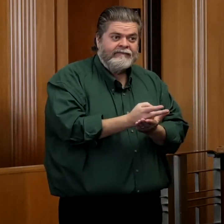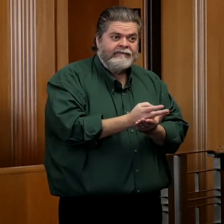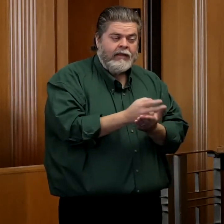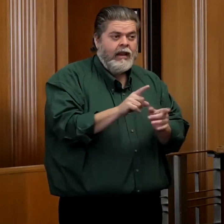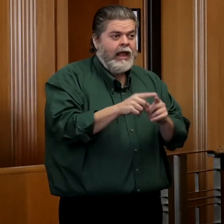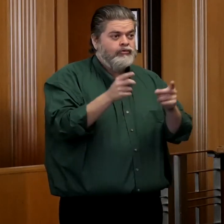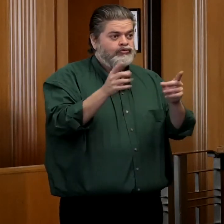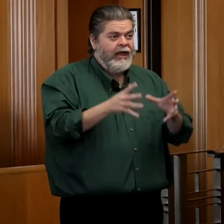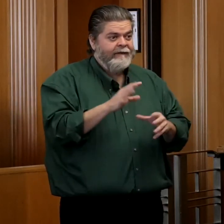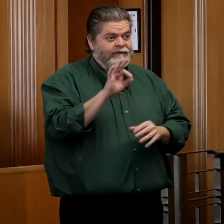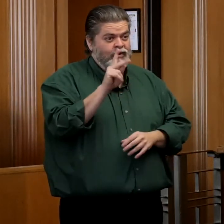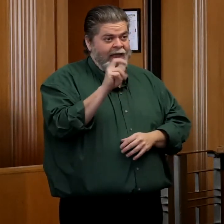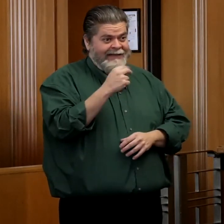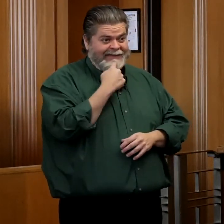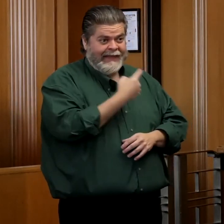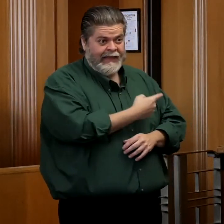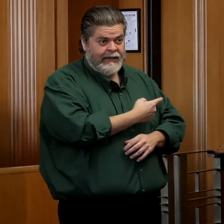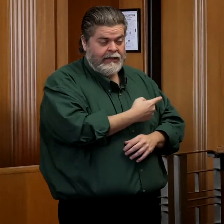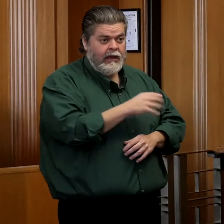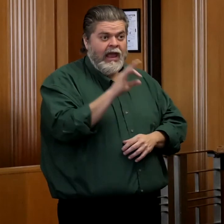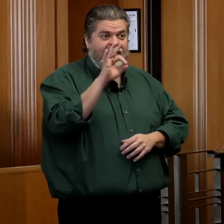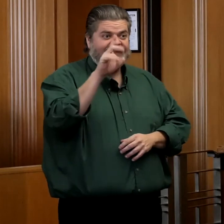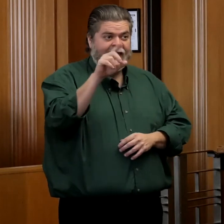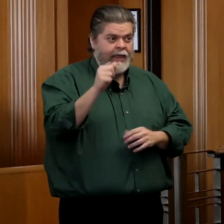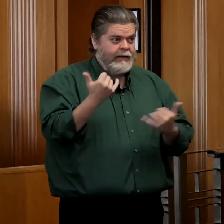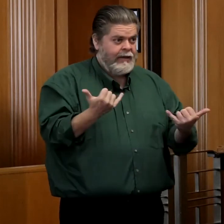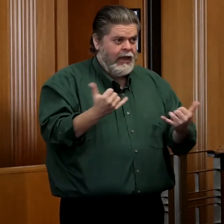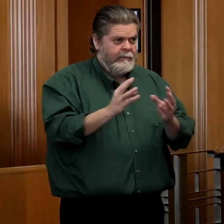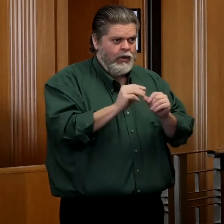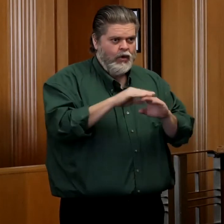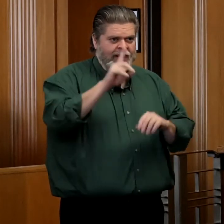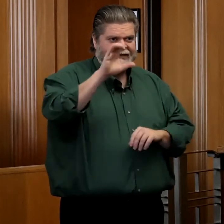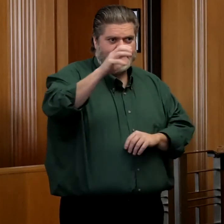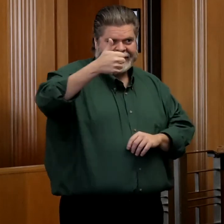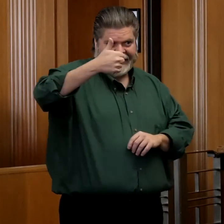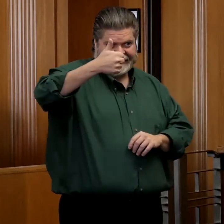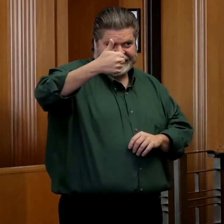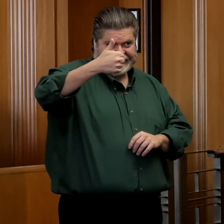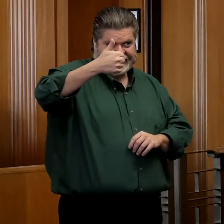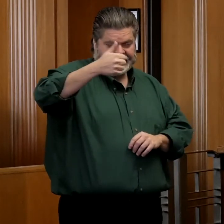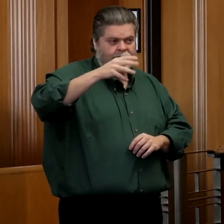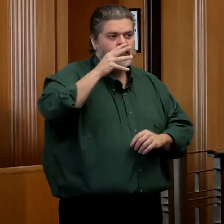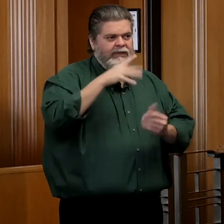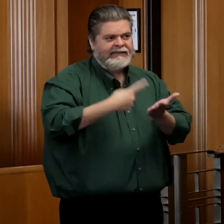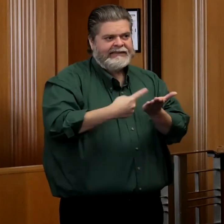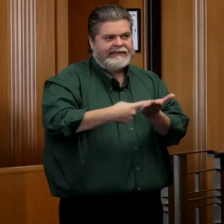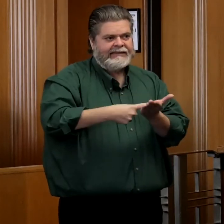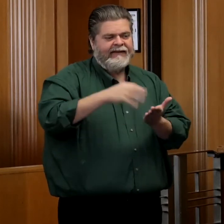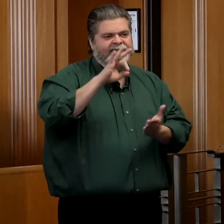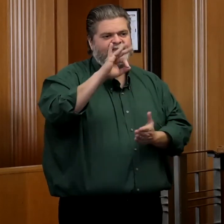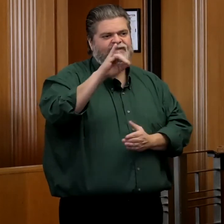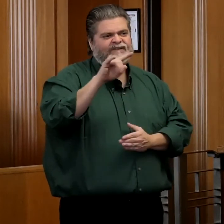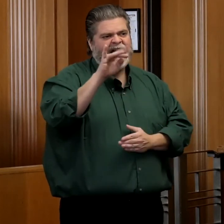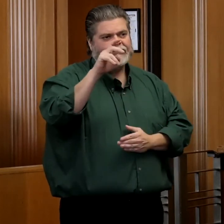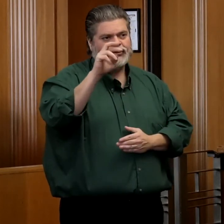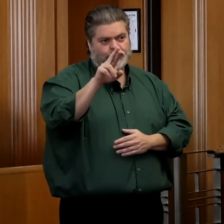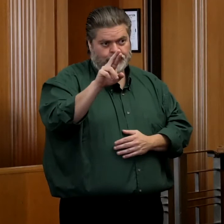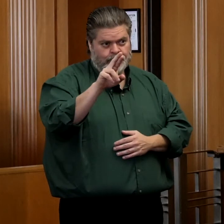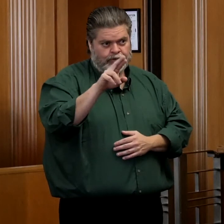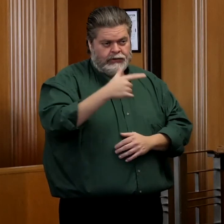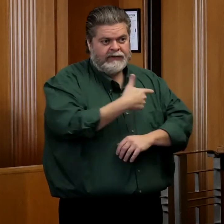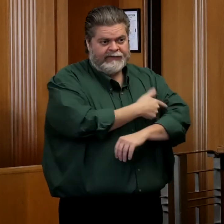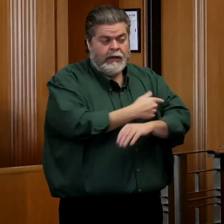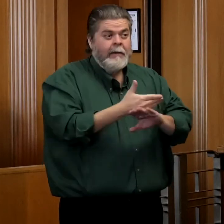as Director Franken said, the FDA is meeting December 10th, I believe, to discuss the Pfizer vaccine. Even